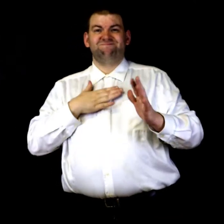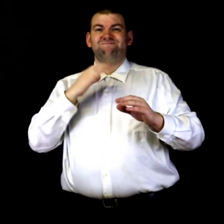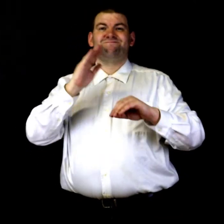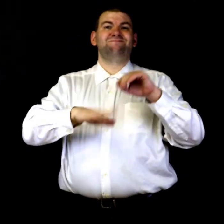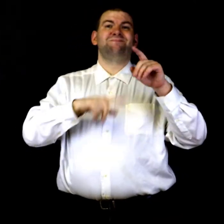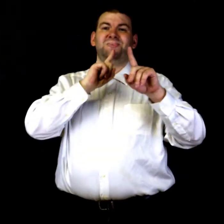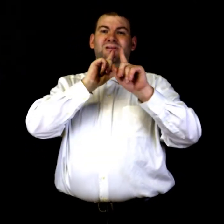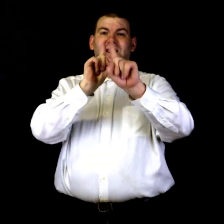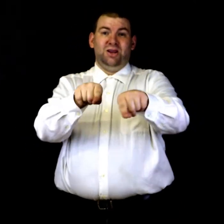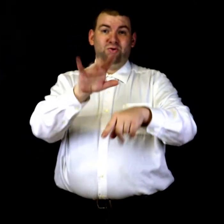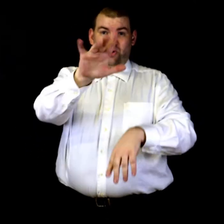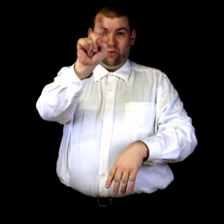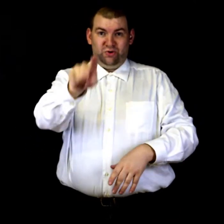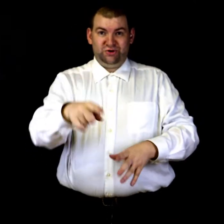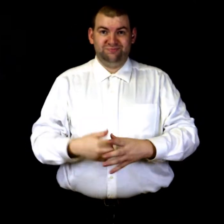I am more than happy to answer questions.